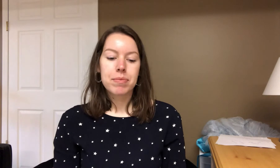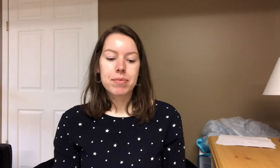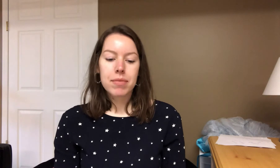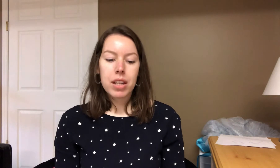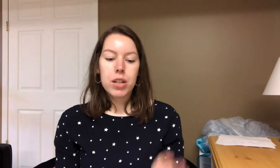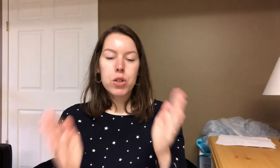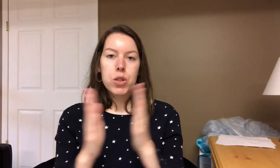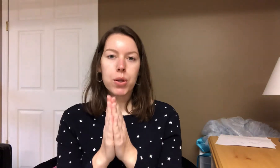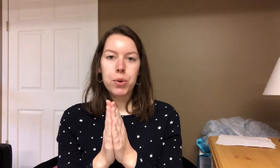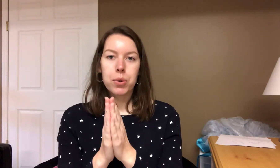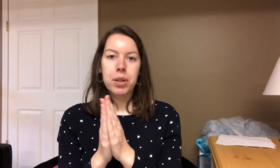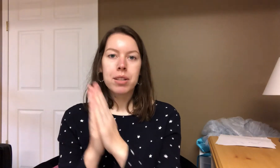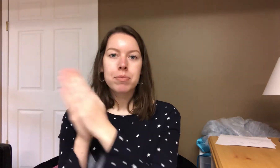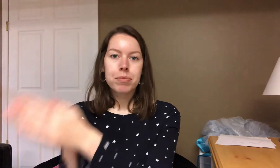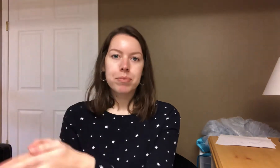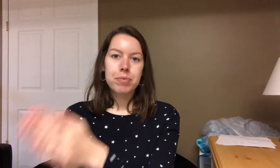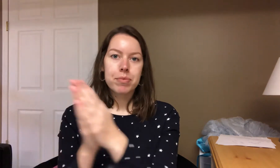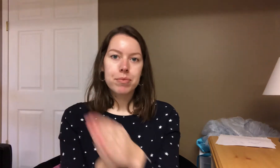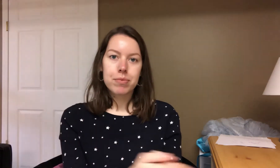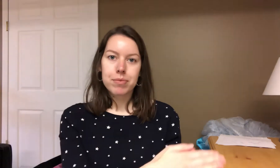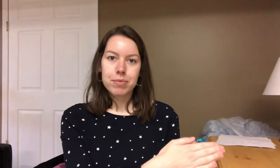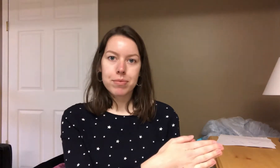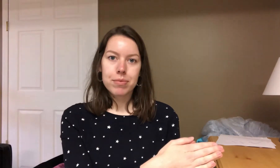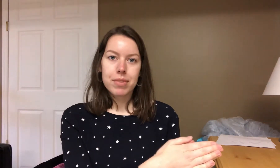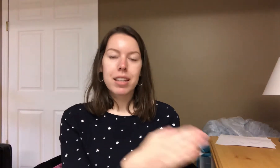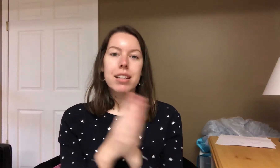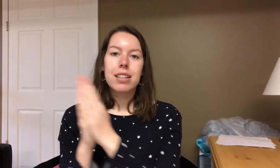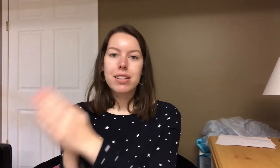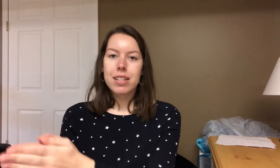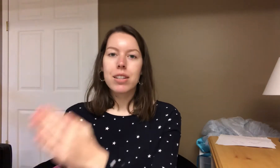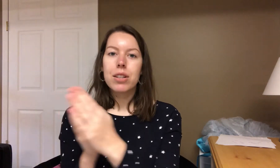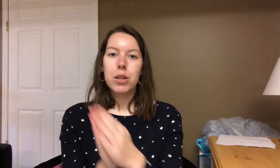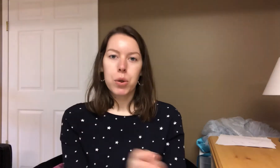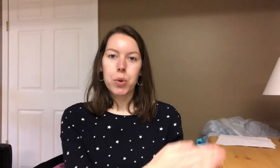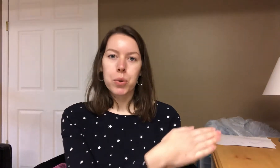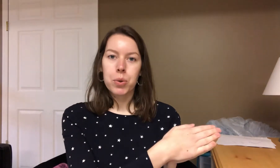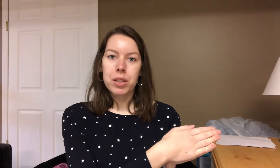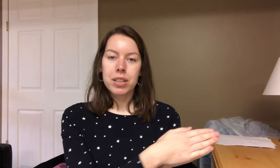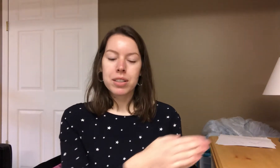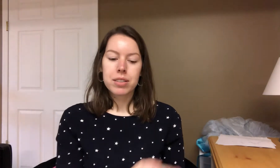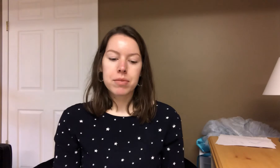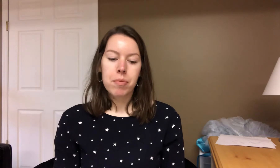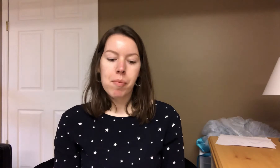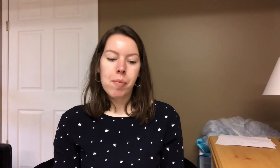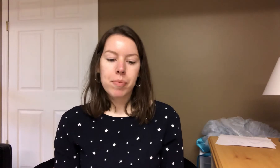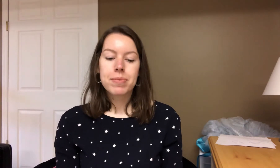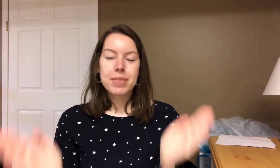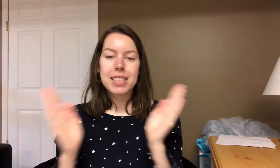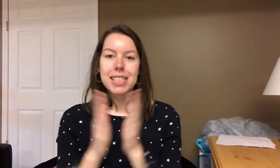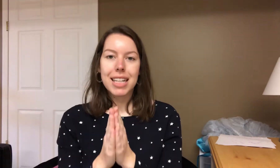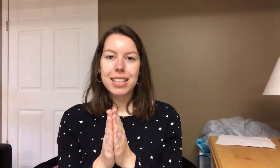Tune. T.e-le. Oon. Sight.